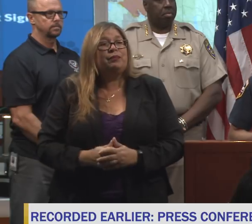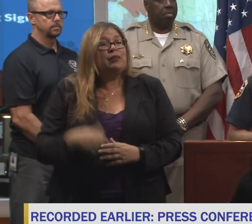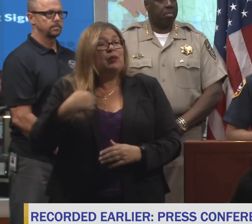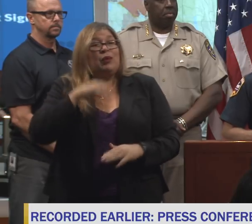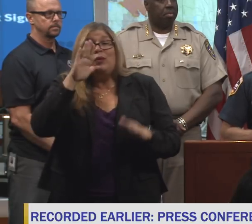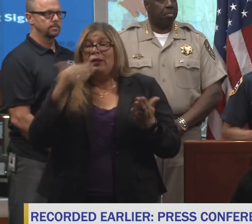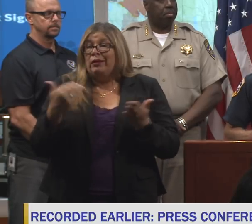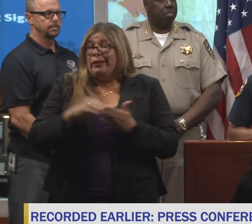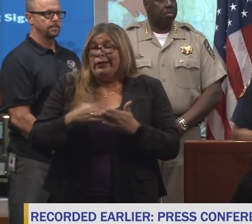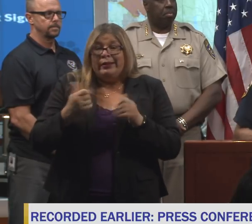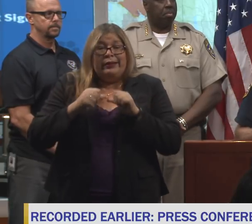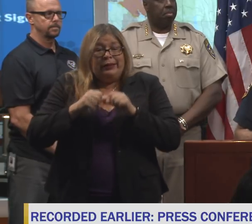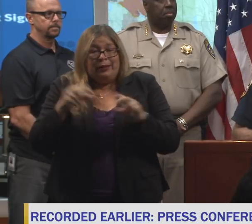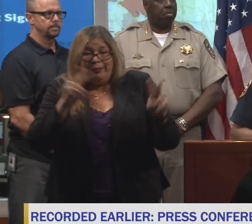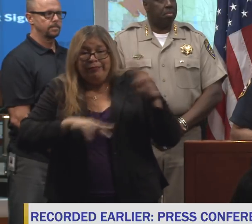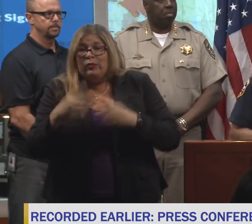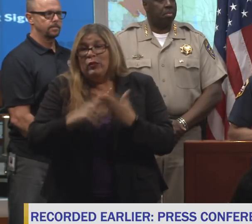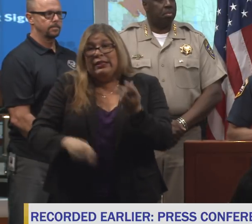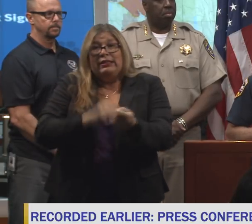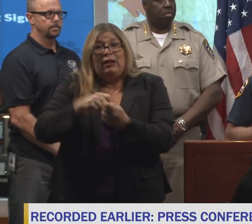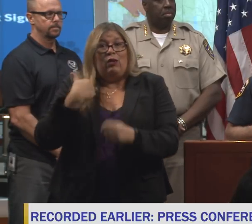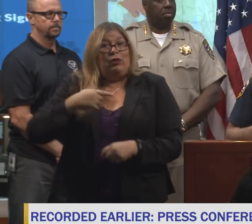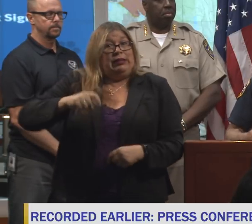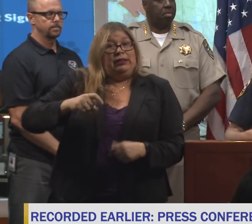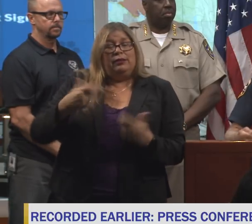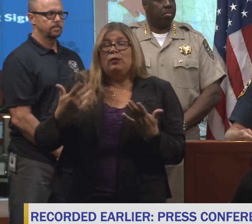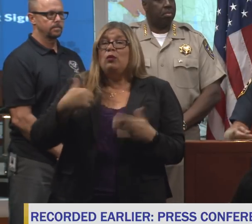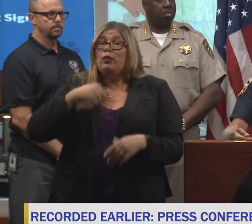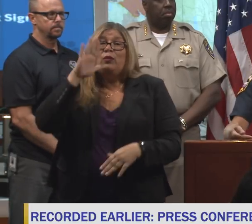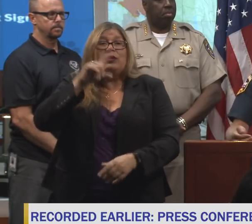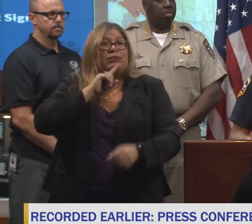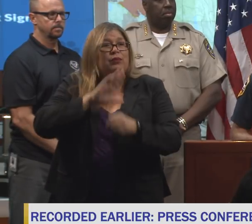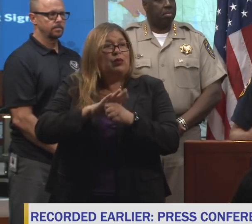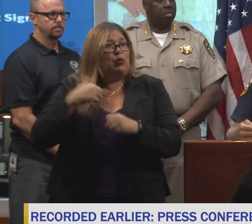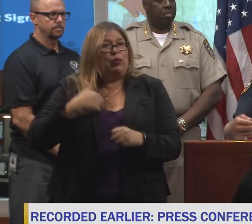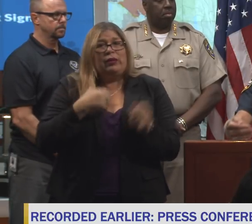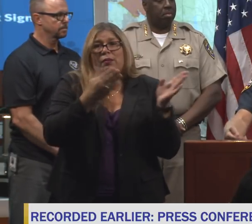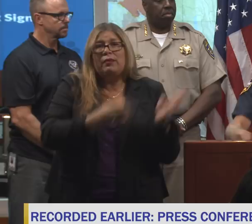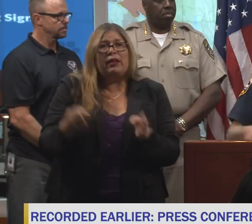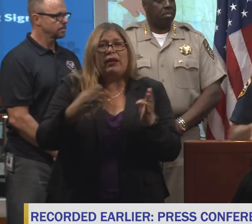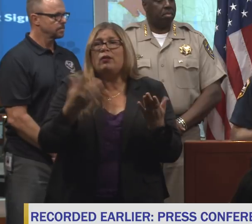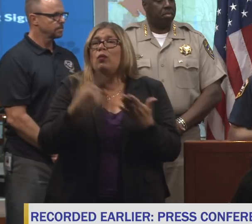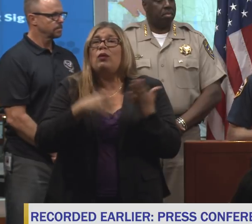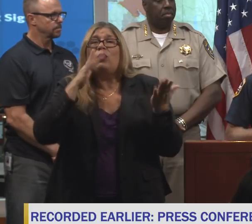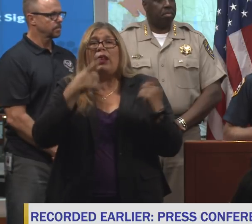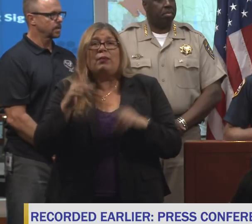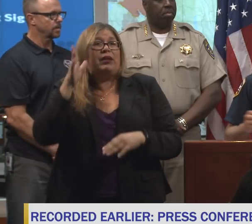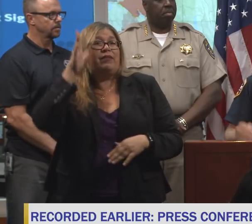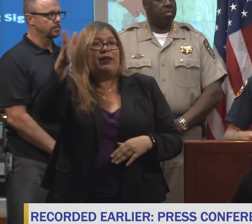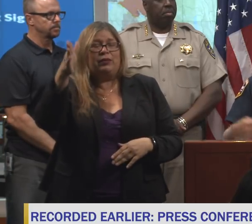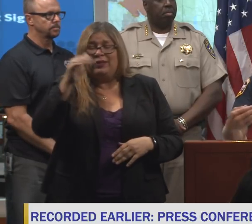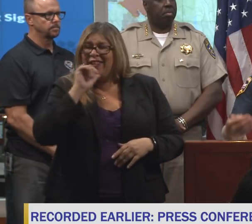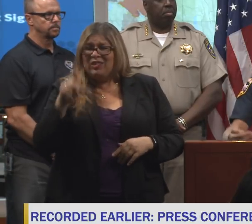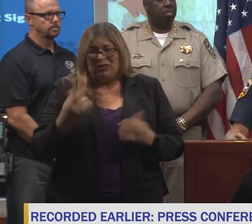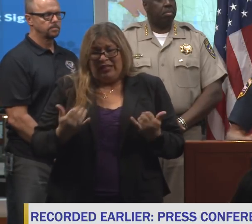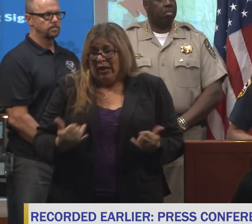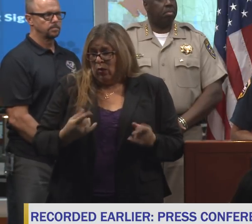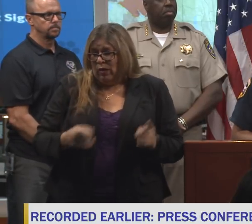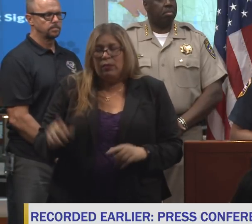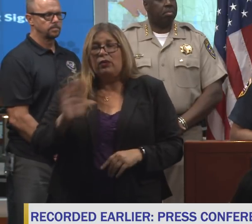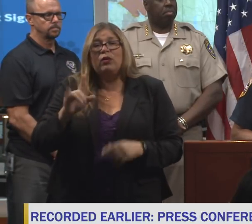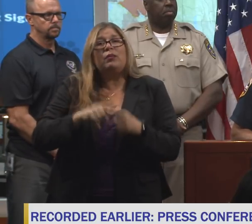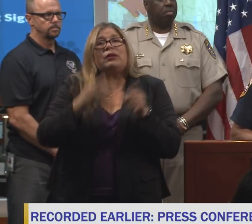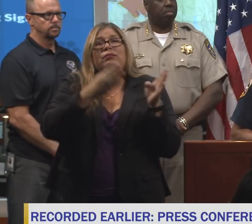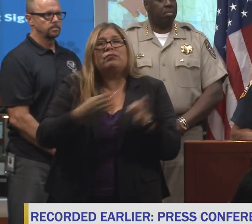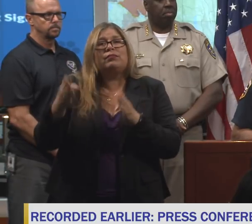are. Our goal here in particular is to ensure we're planning for the days ahead, not what's happening today, but what's going to be happening